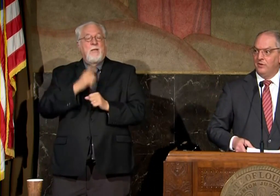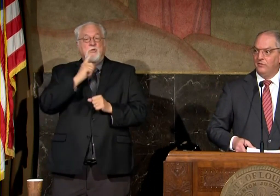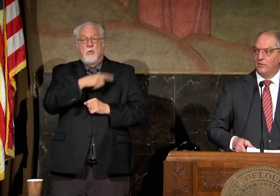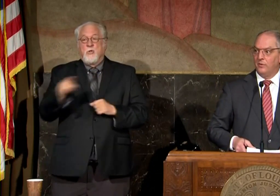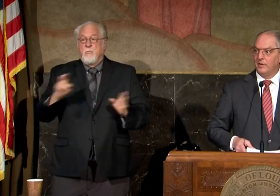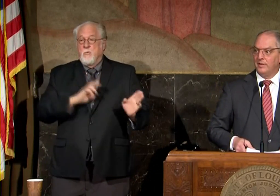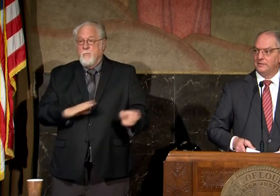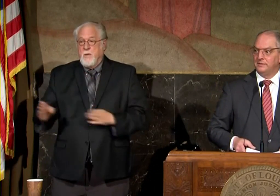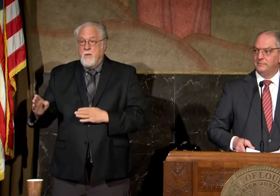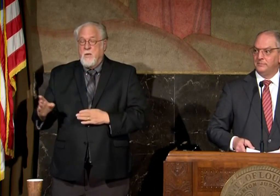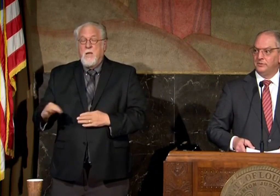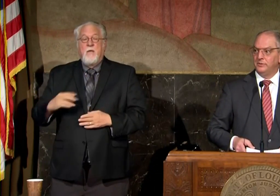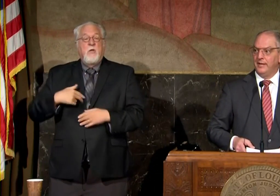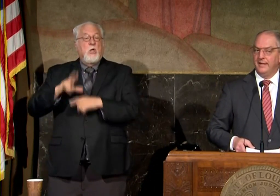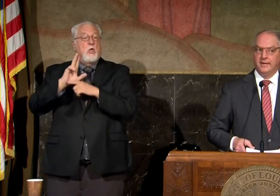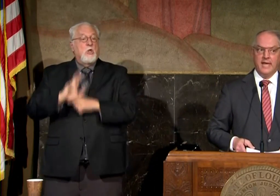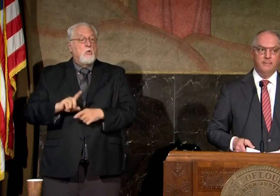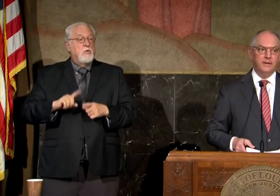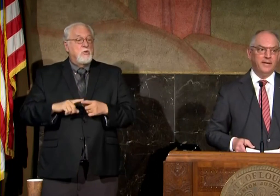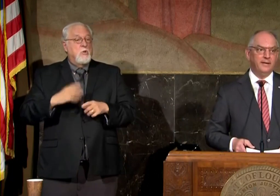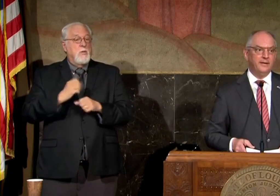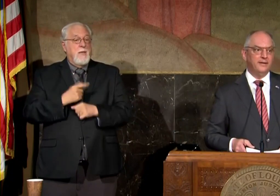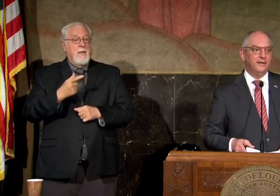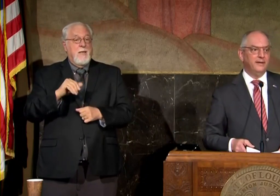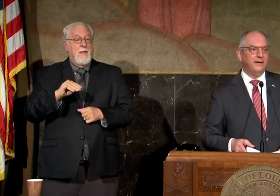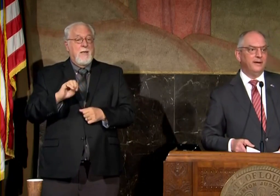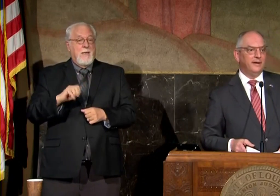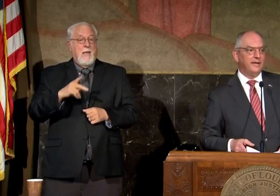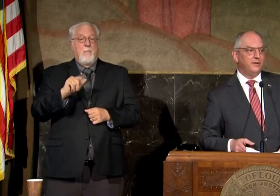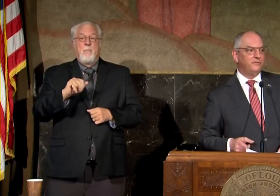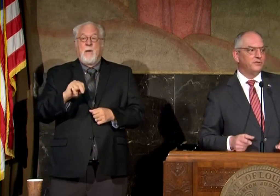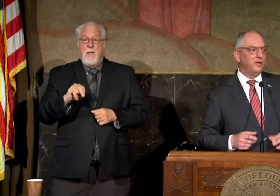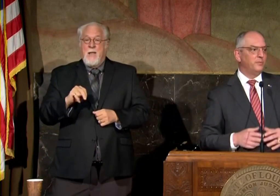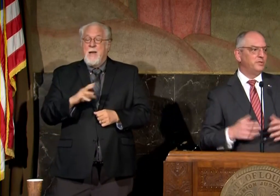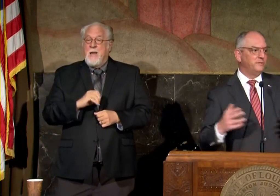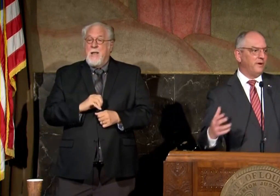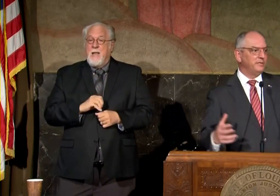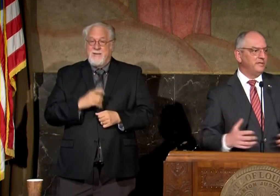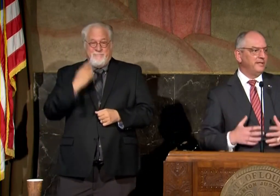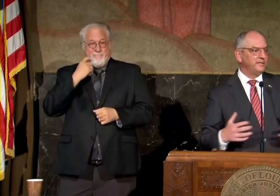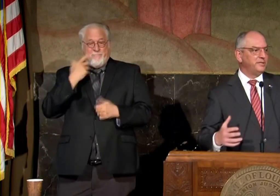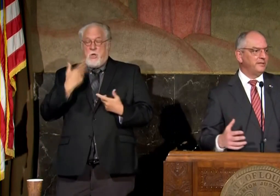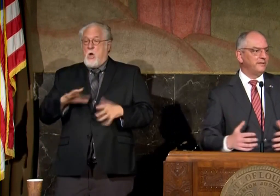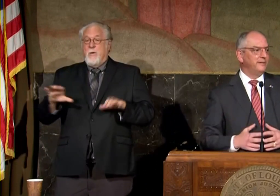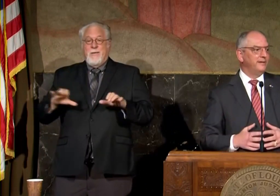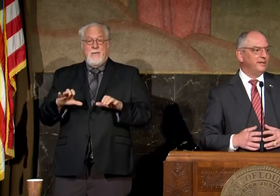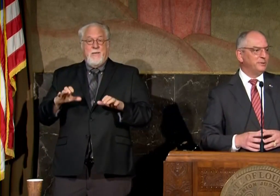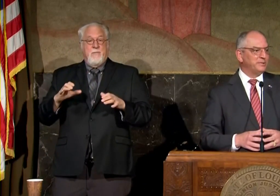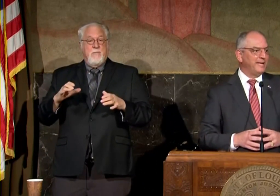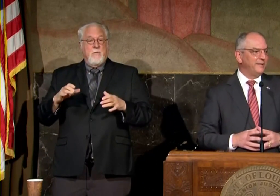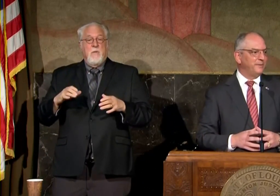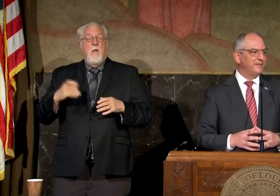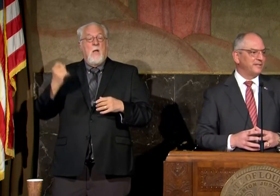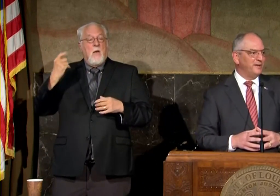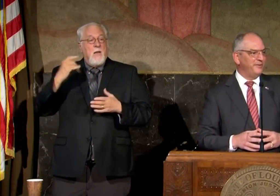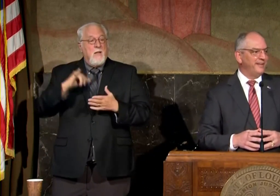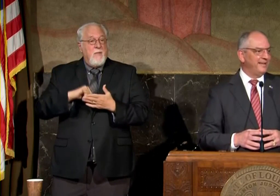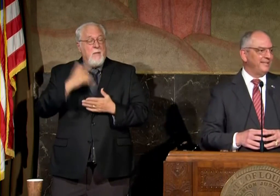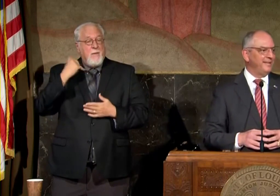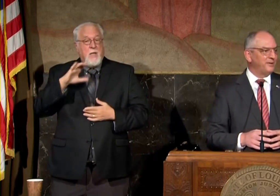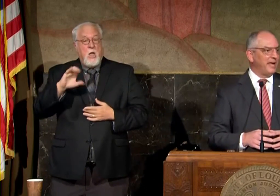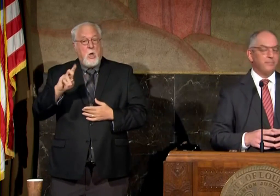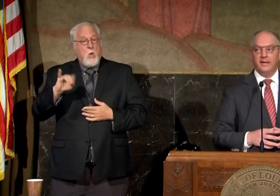if you've grown accustomed to getting a game plan and you've just done what you've always done this year understand that because of